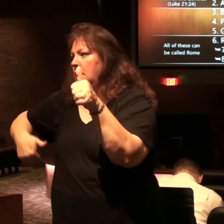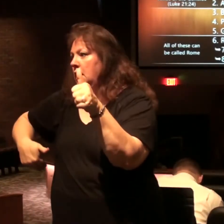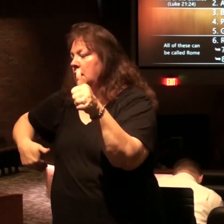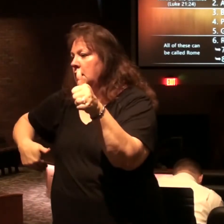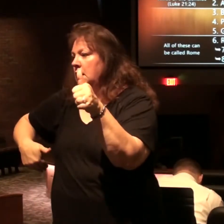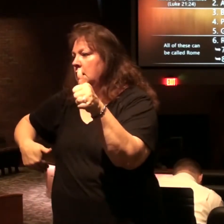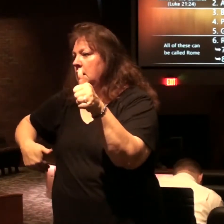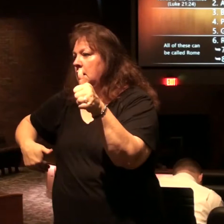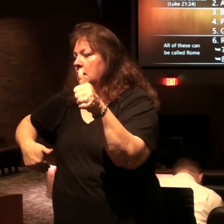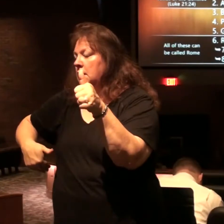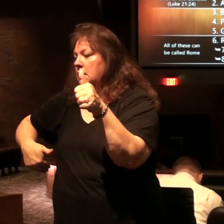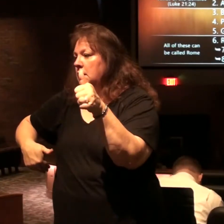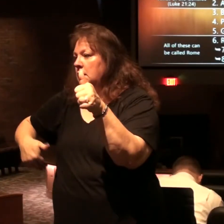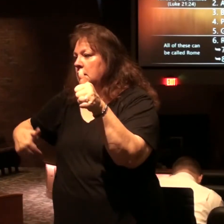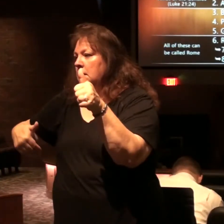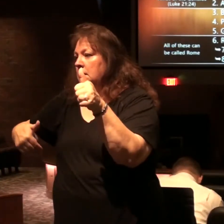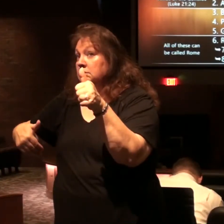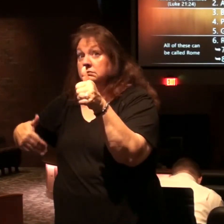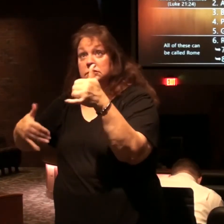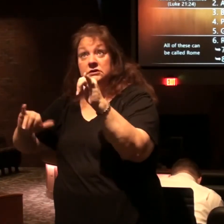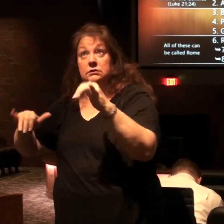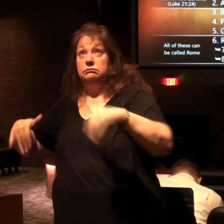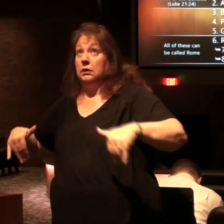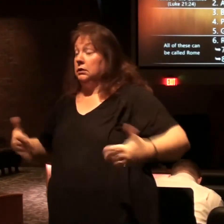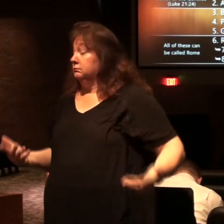and they haven't yet to go today